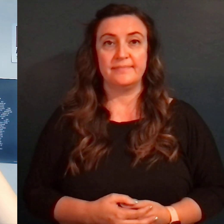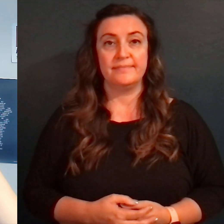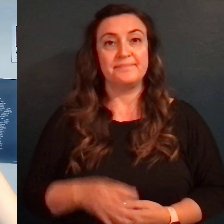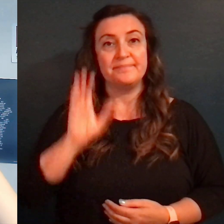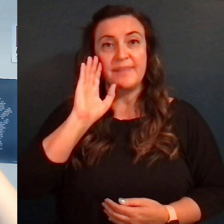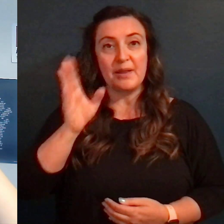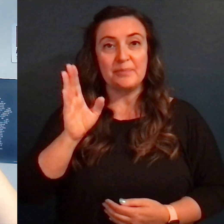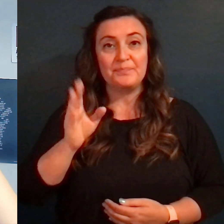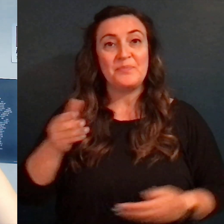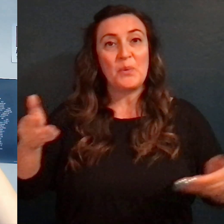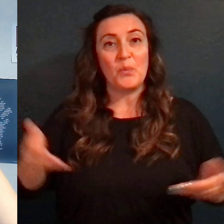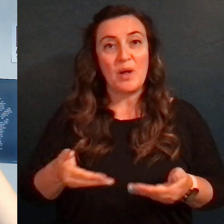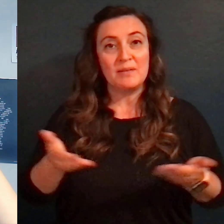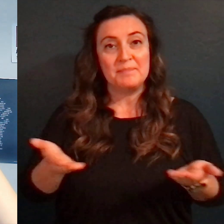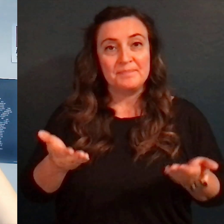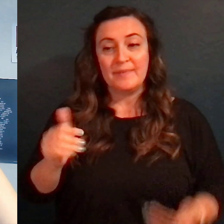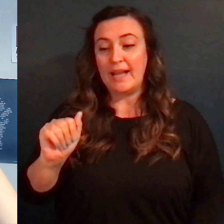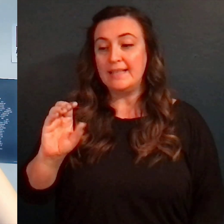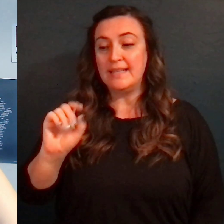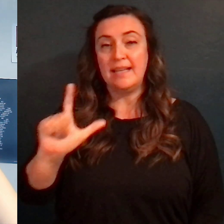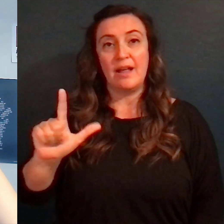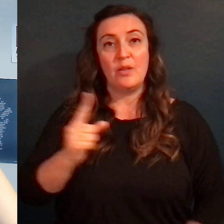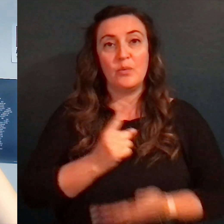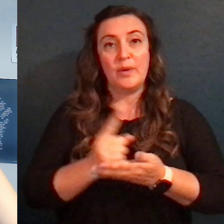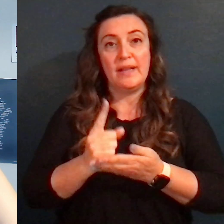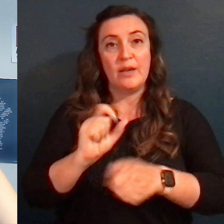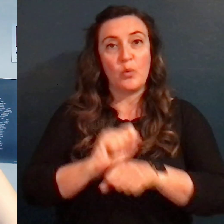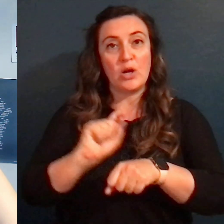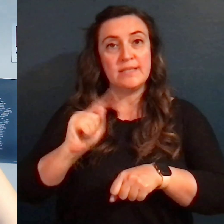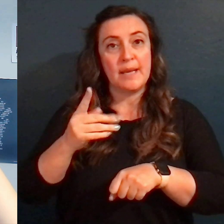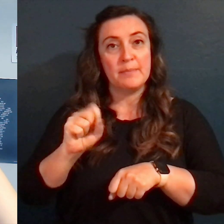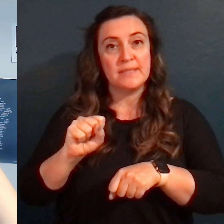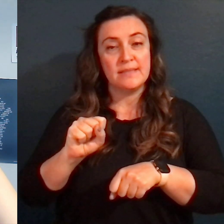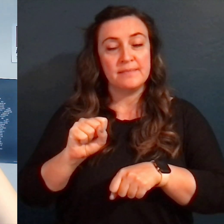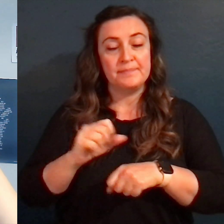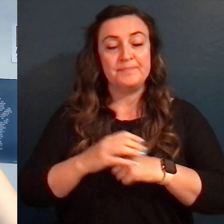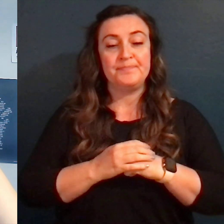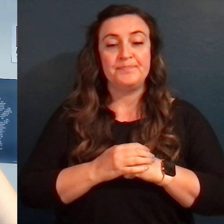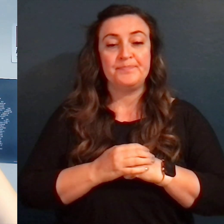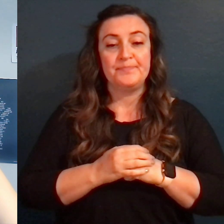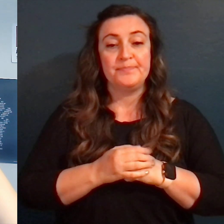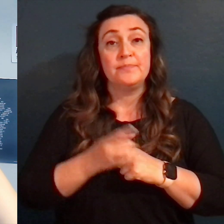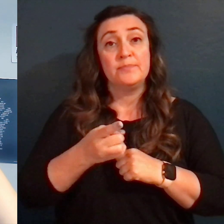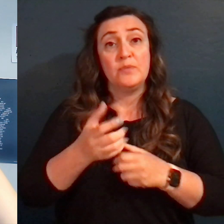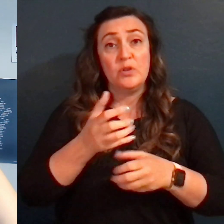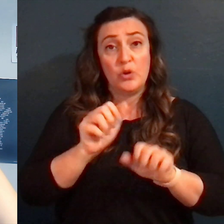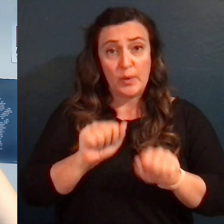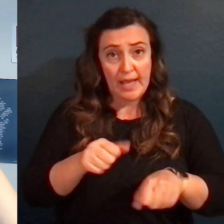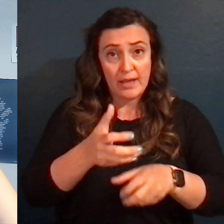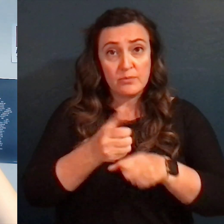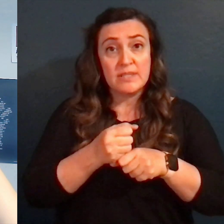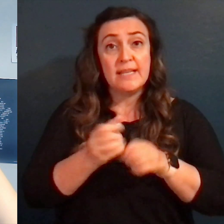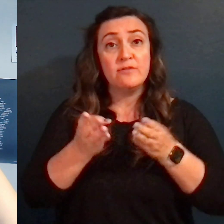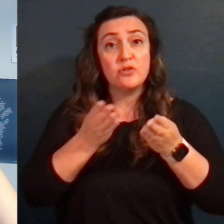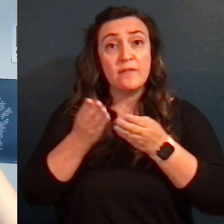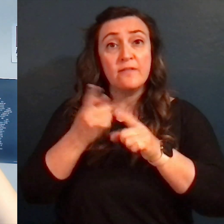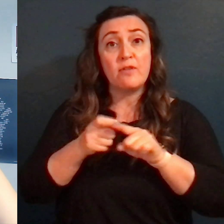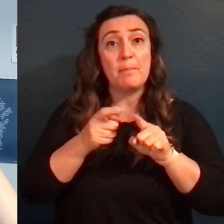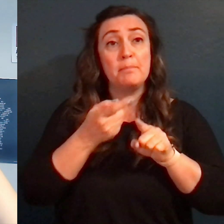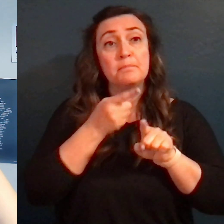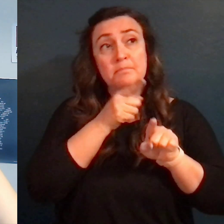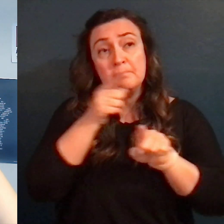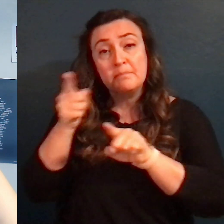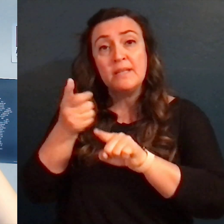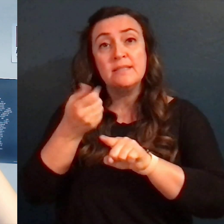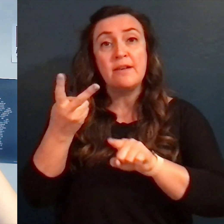Hello. Welcome to ACDL's Weekly Work Tips. You can receive services from more than one